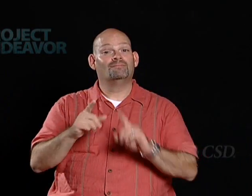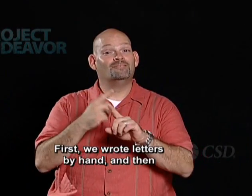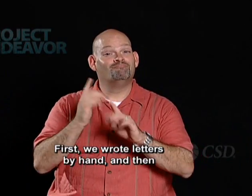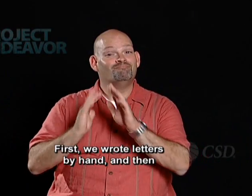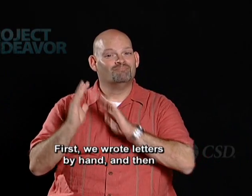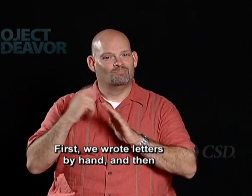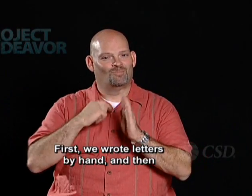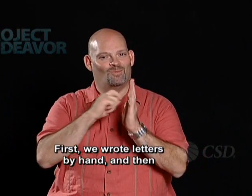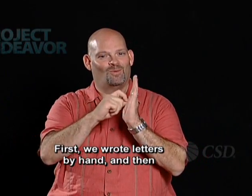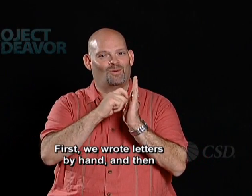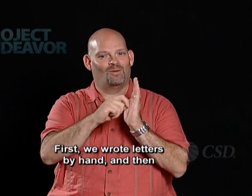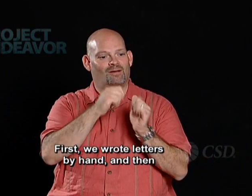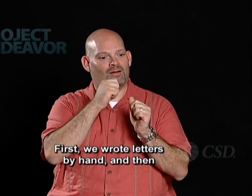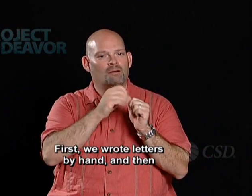First we wrote letters by hand.